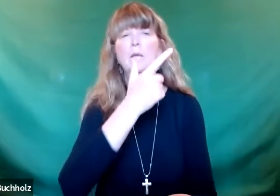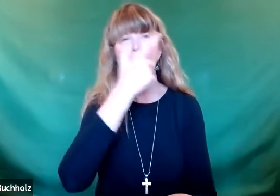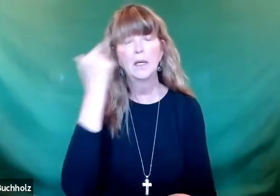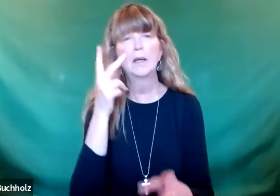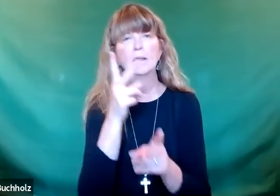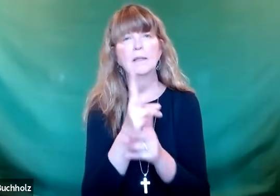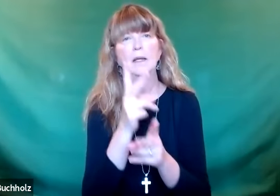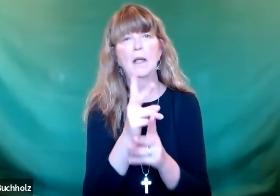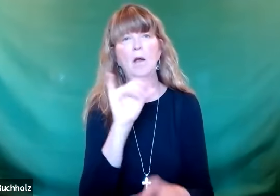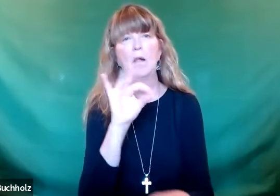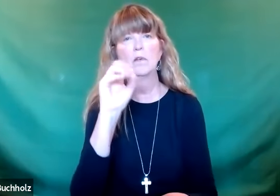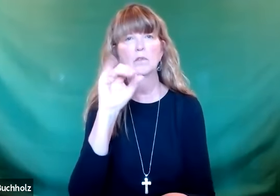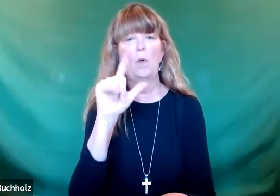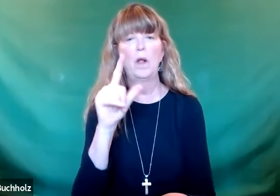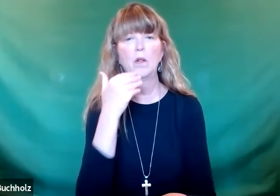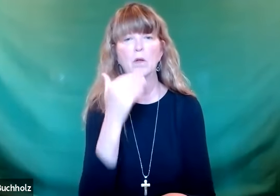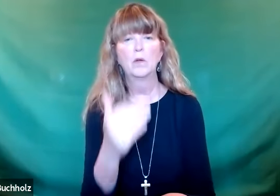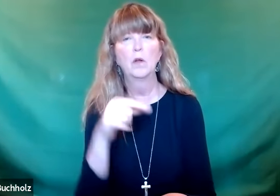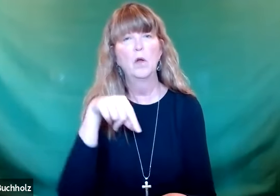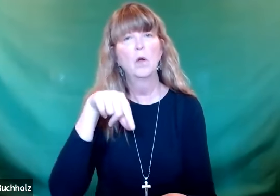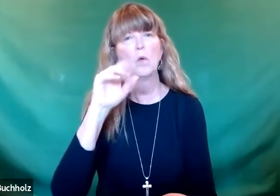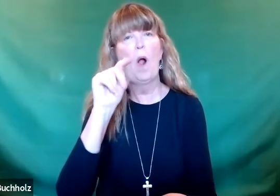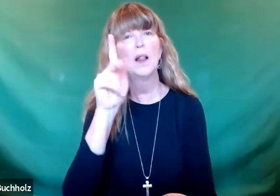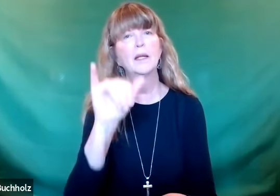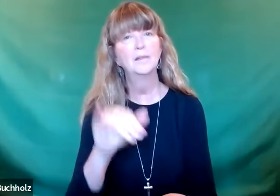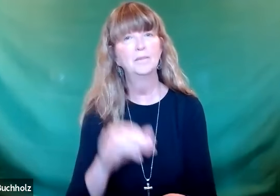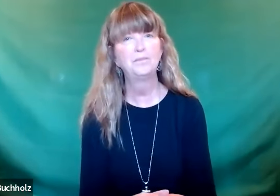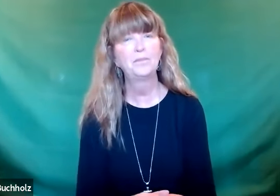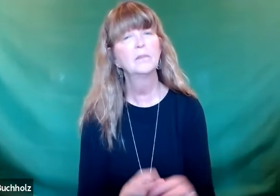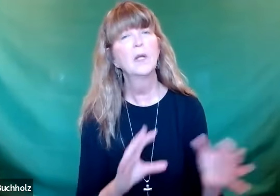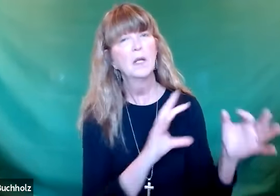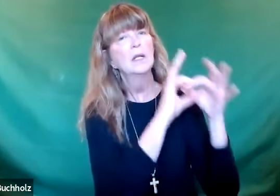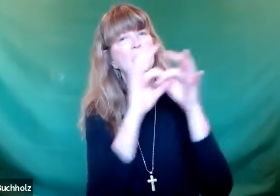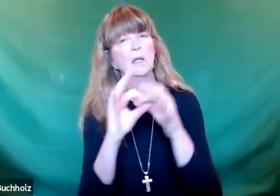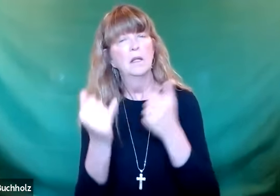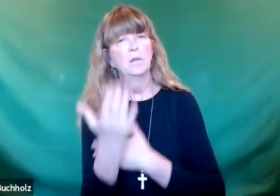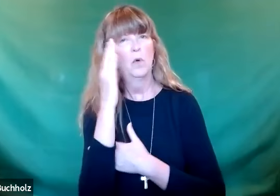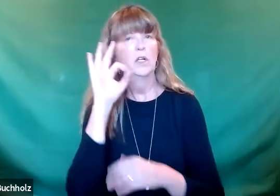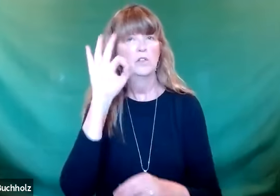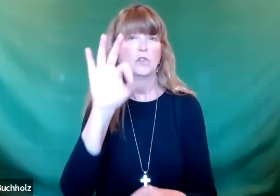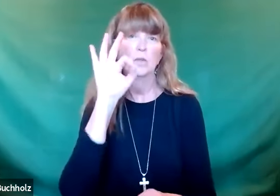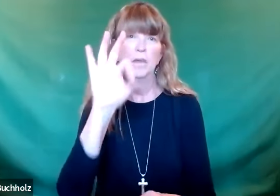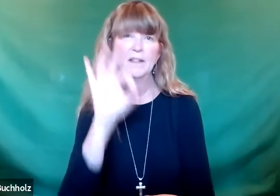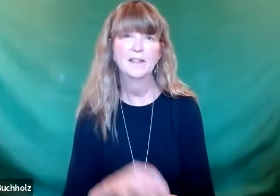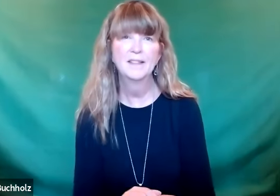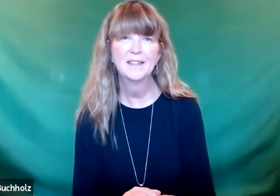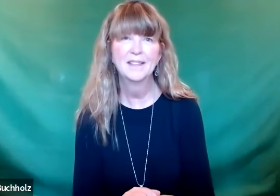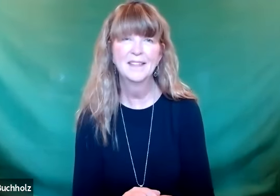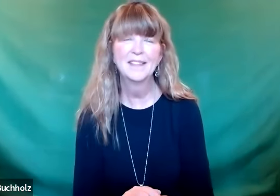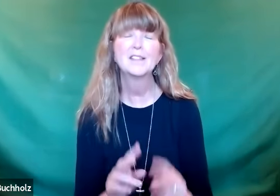height is 12 feet because Herr Scheider took care of his soil. It got to be 30 feet tall.